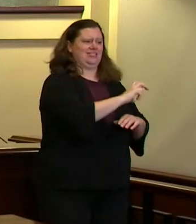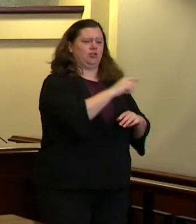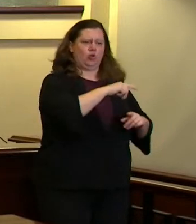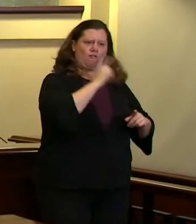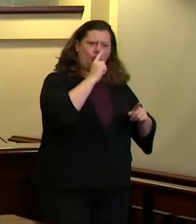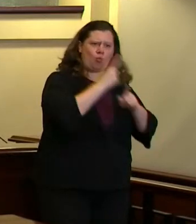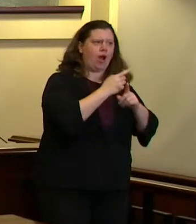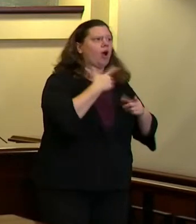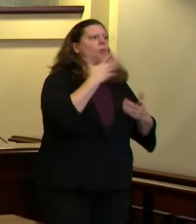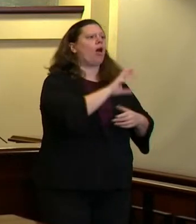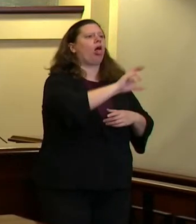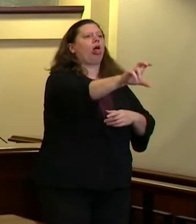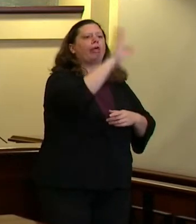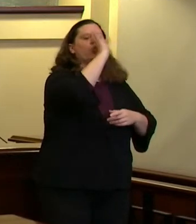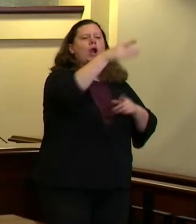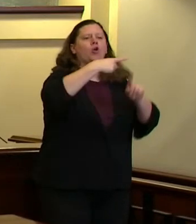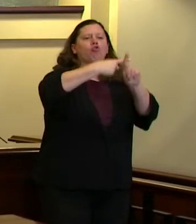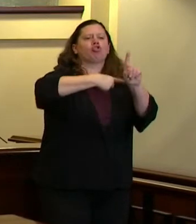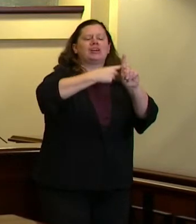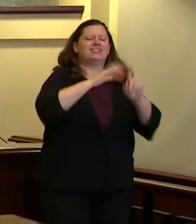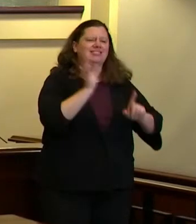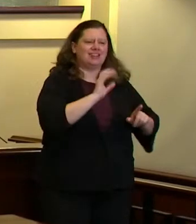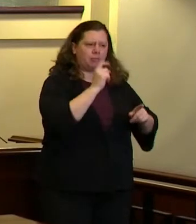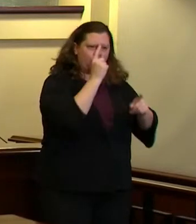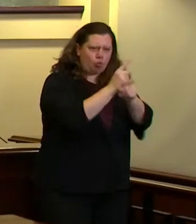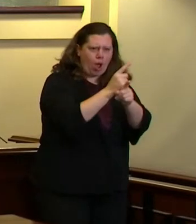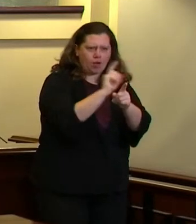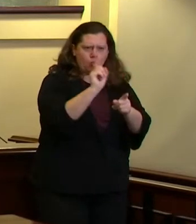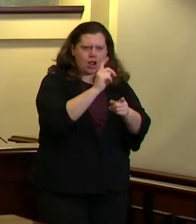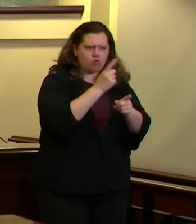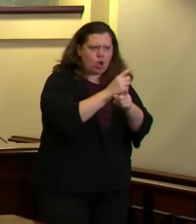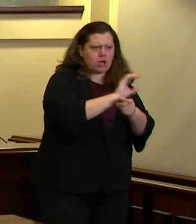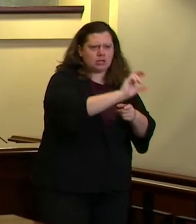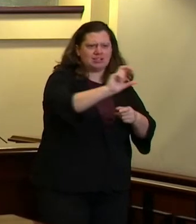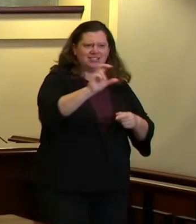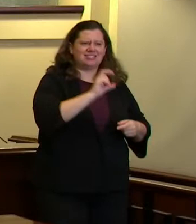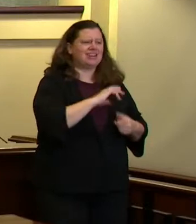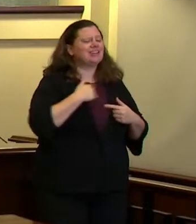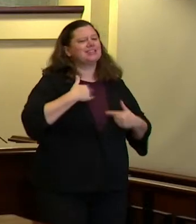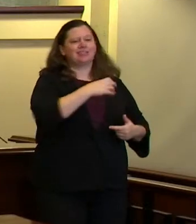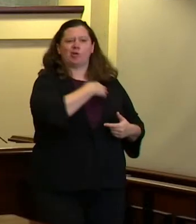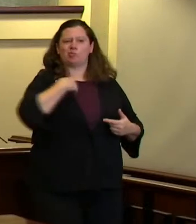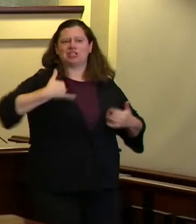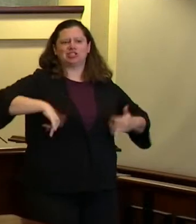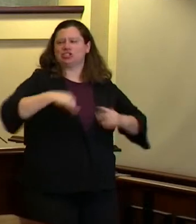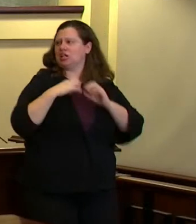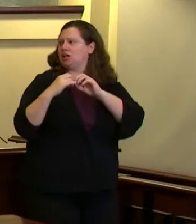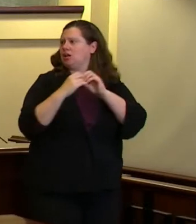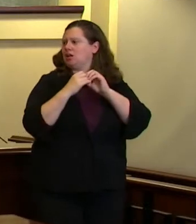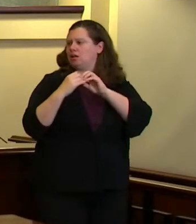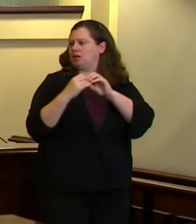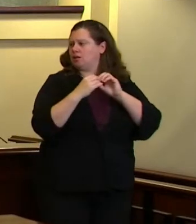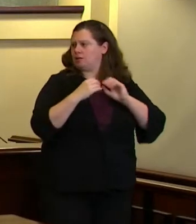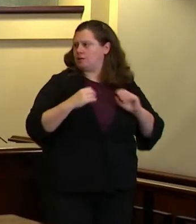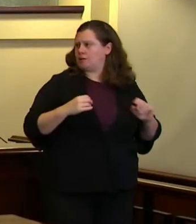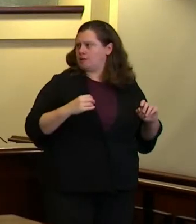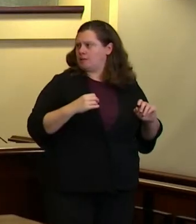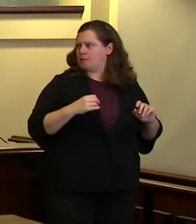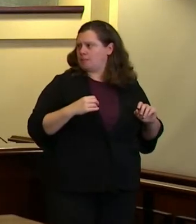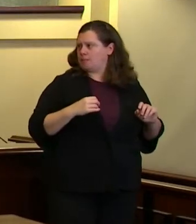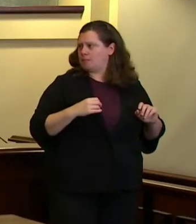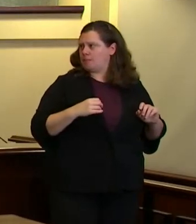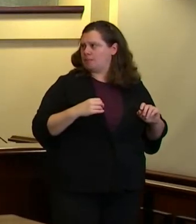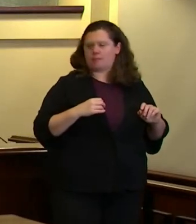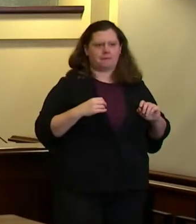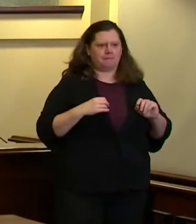that we're still banding about as a council we'll get to you in a minute we got maggie best spot on the phone here right here so